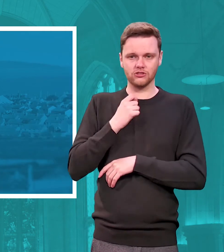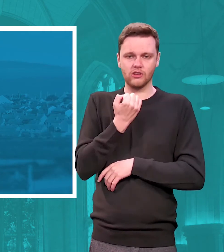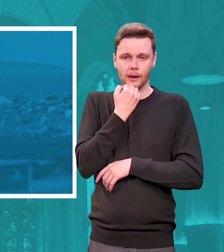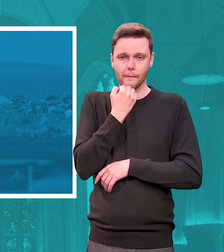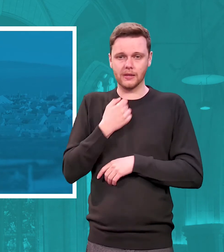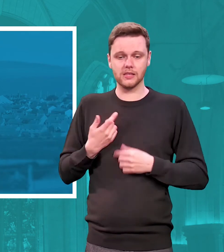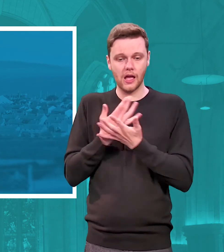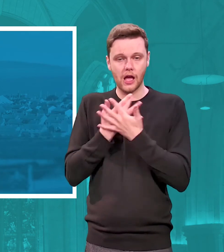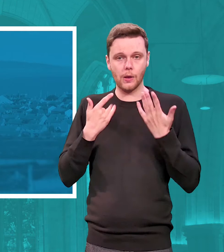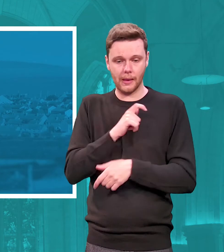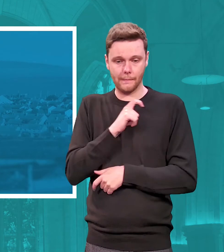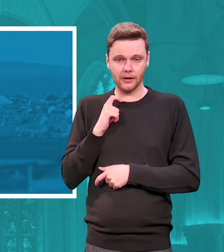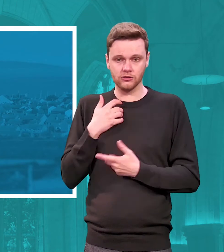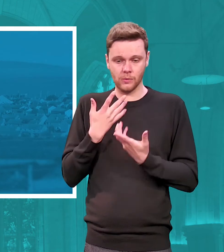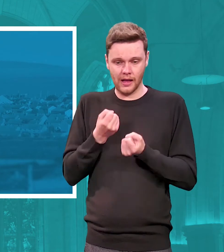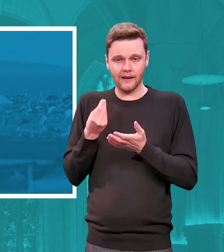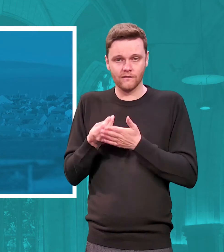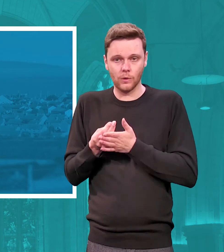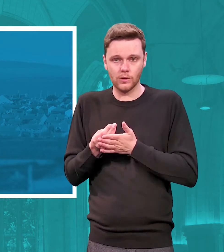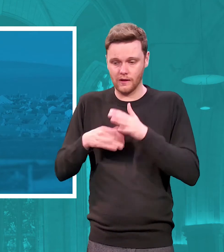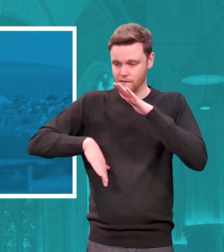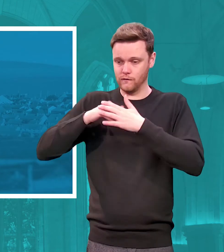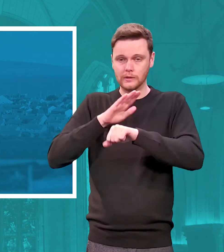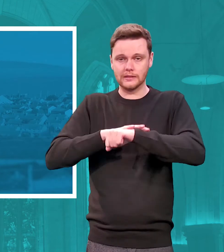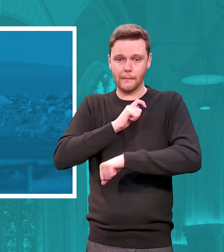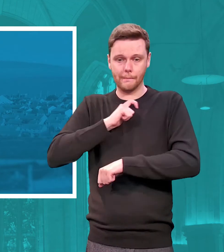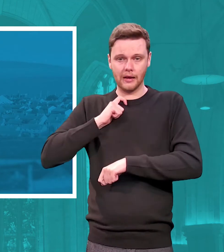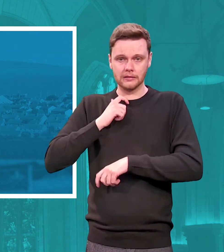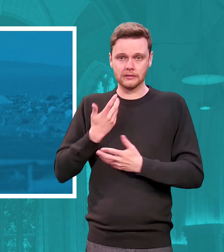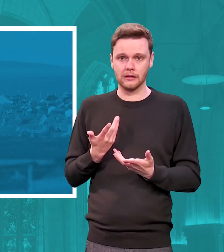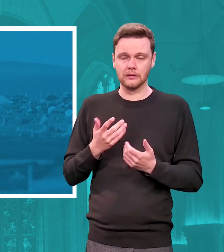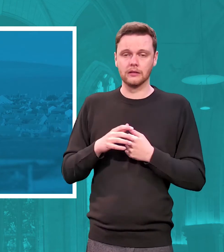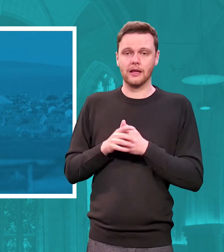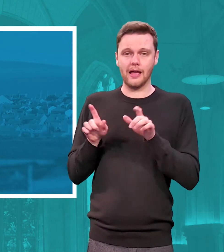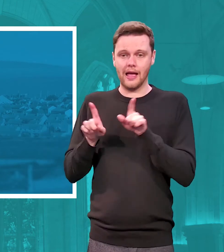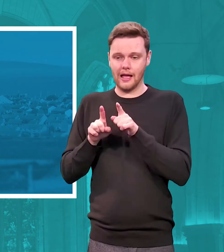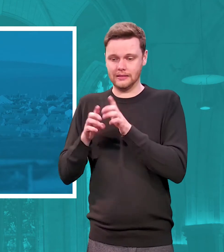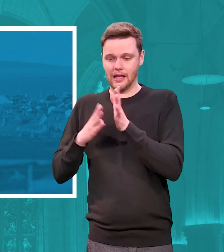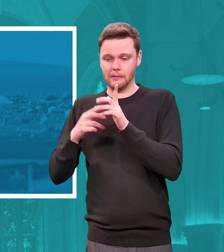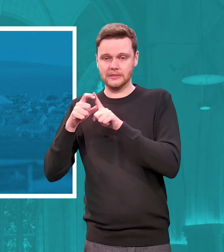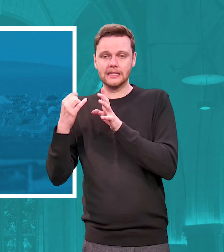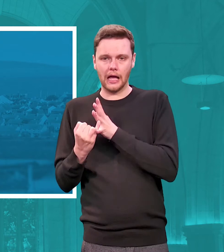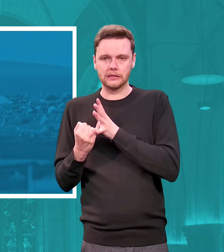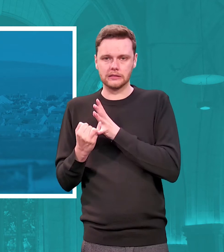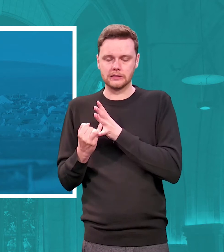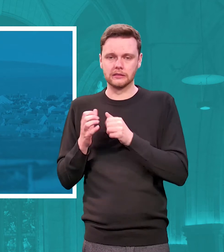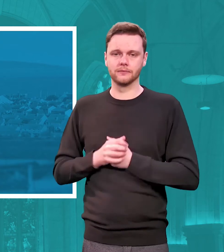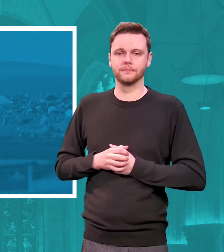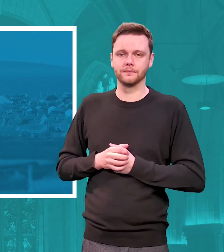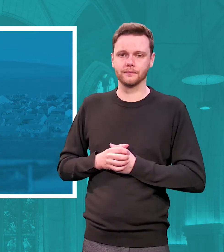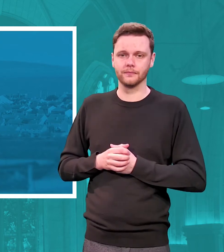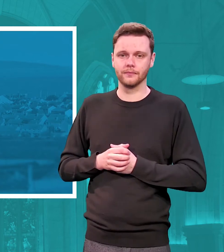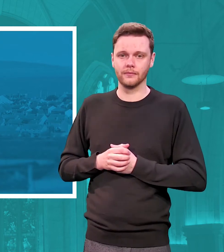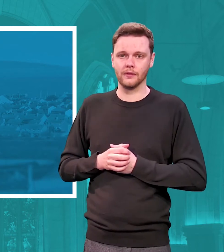ministries we can afford full-time ministers of word and sacrament and mds as they report